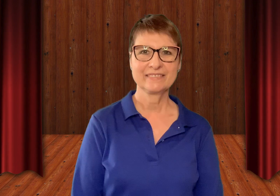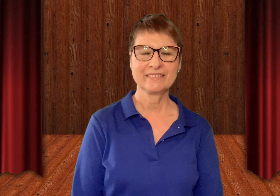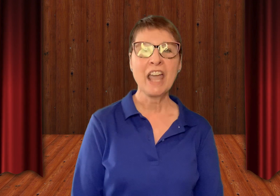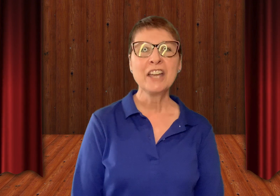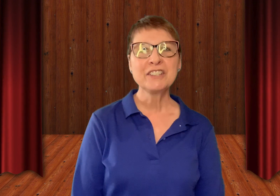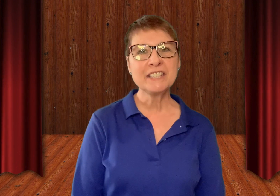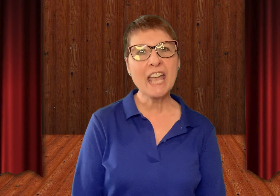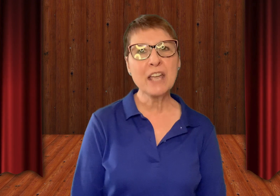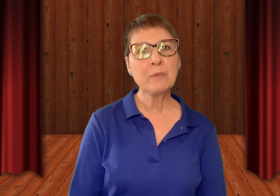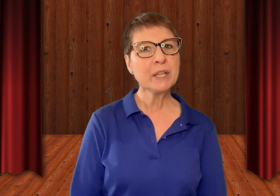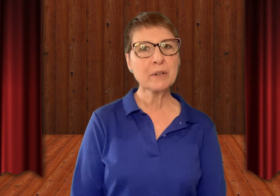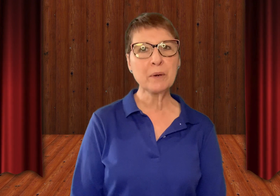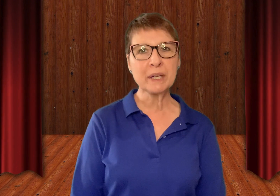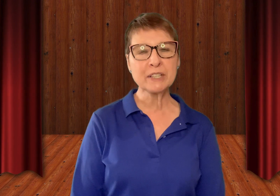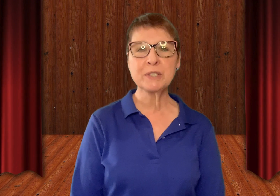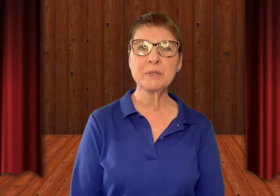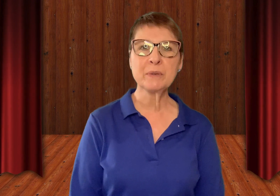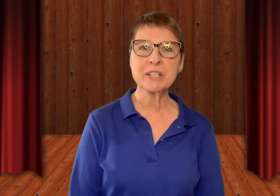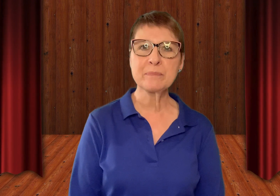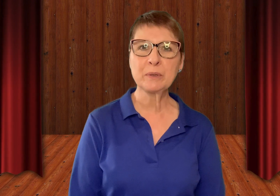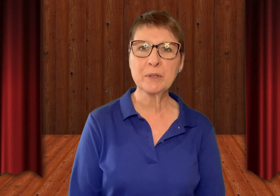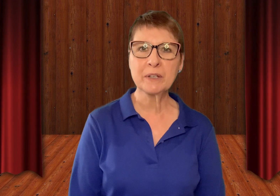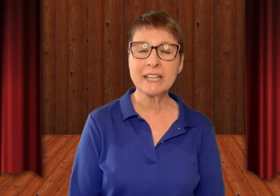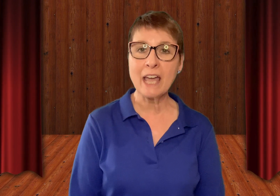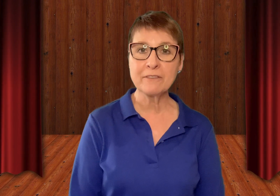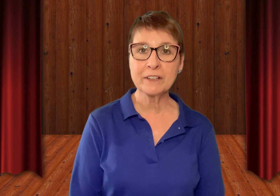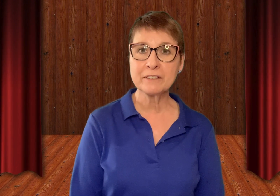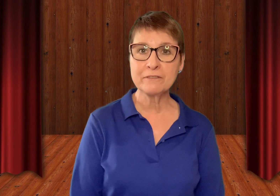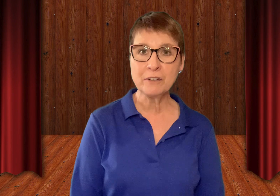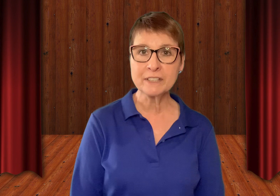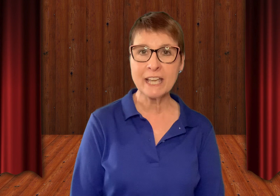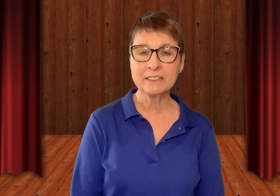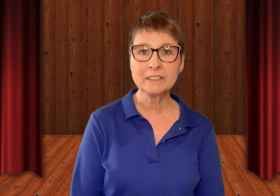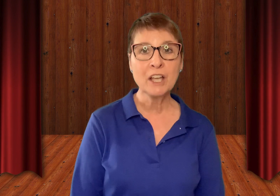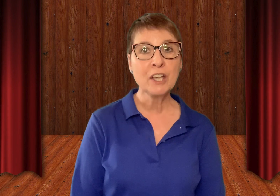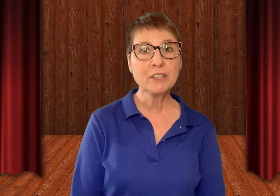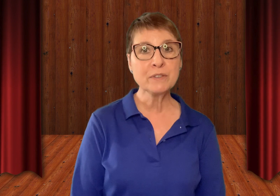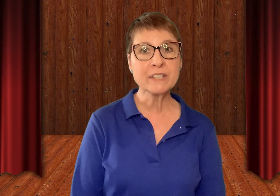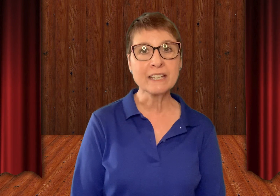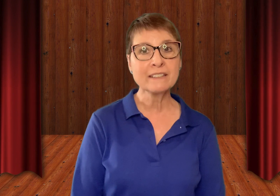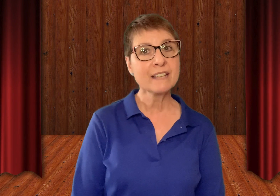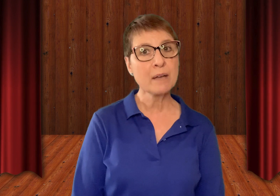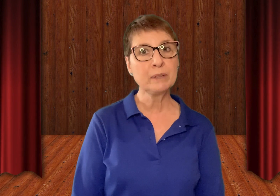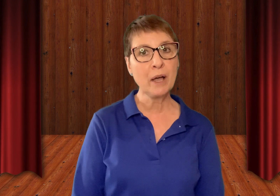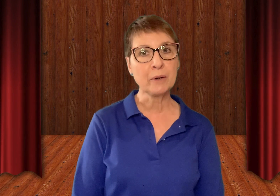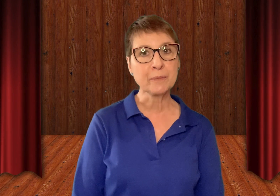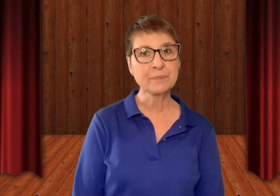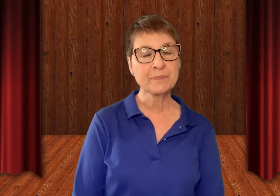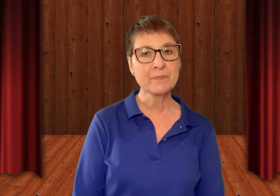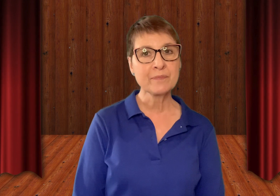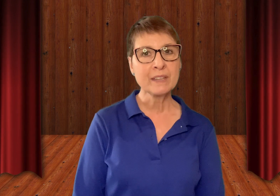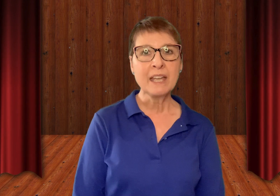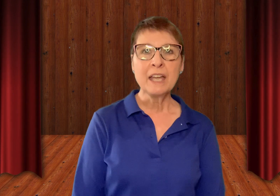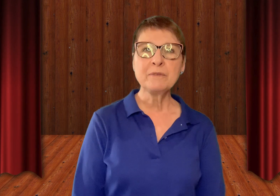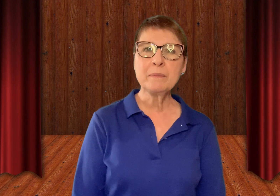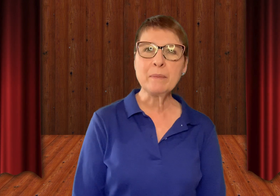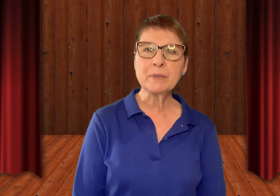Today we are going to explore an African folktale using tableau. And remember,